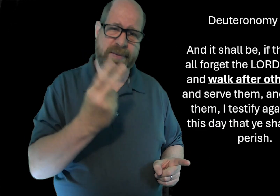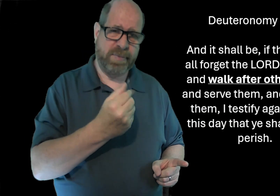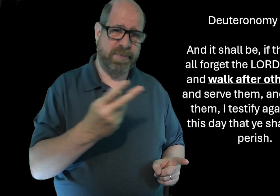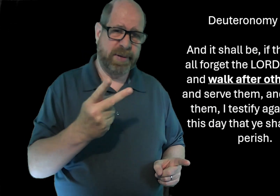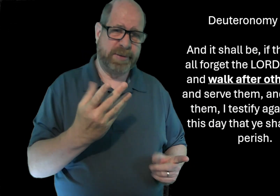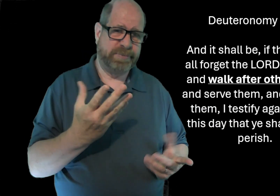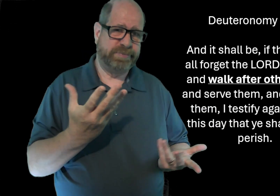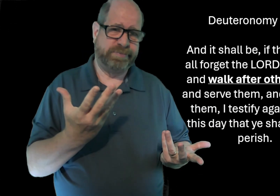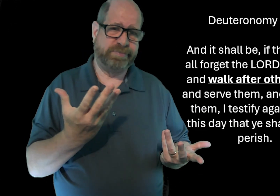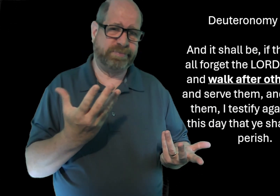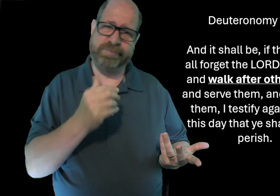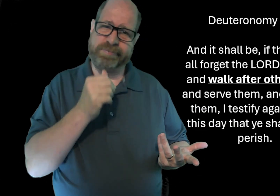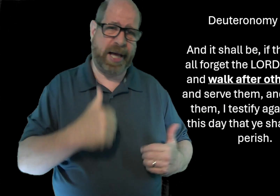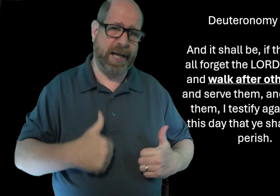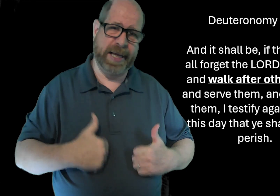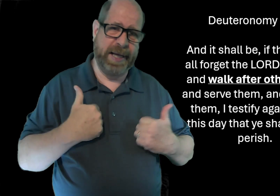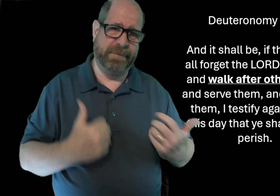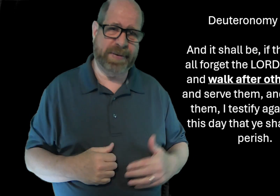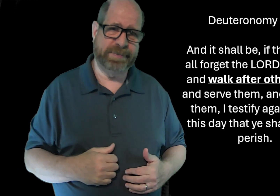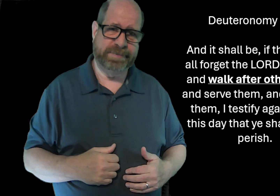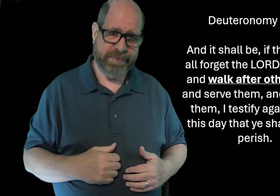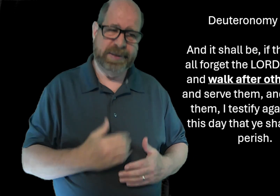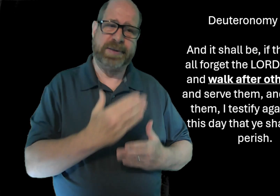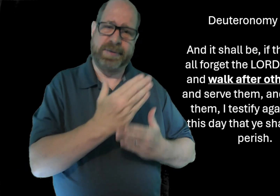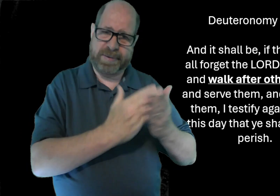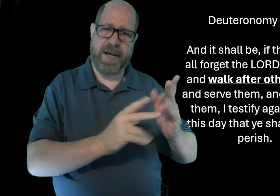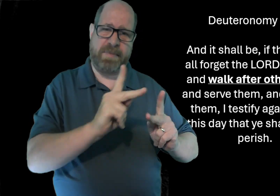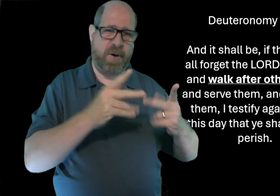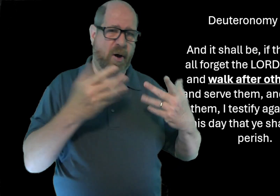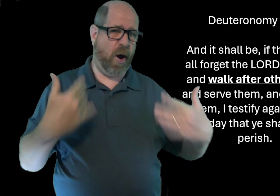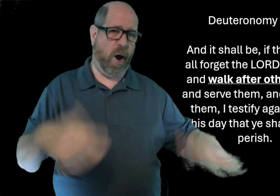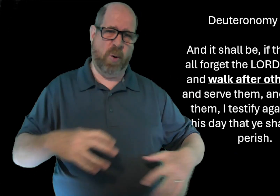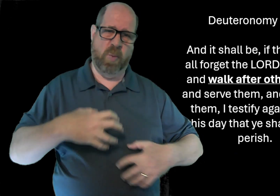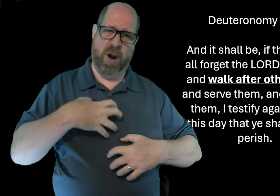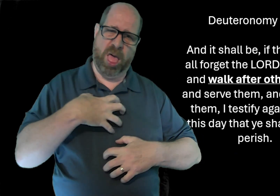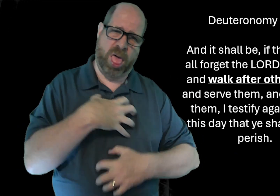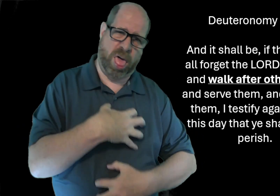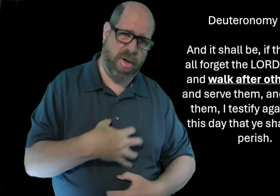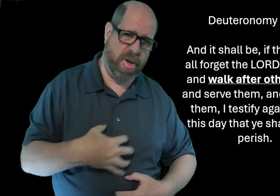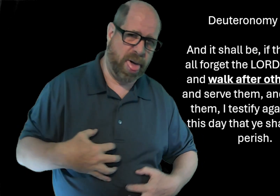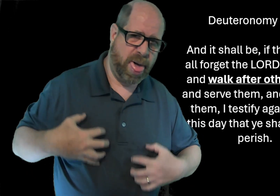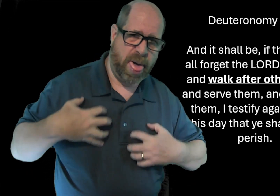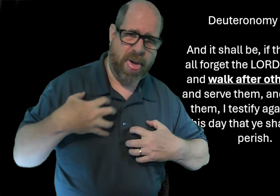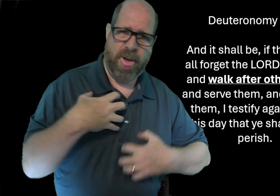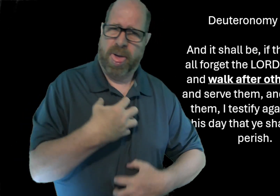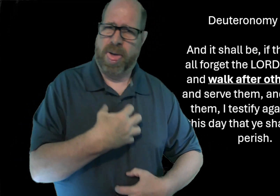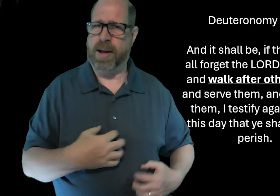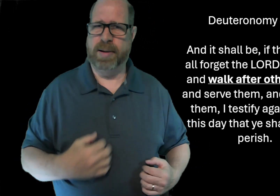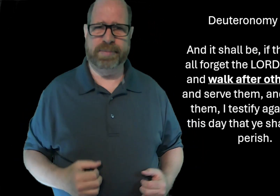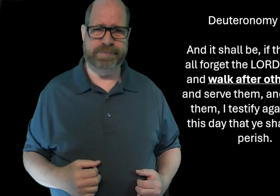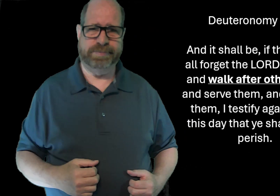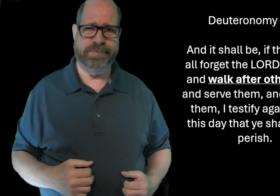I've seen that. And they haven't lived. They have an awful life.